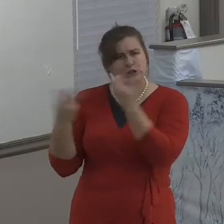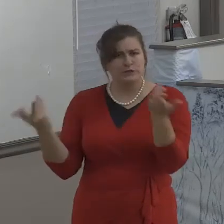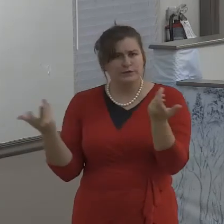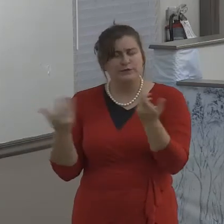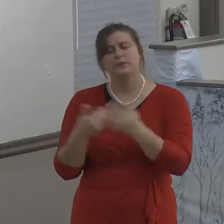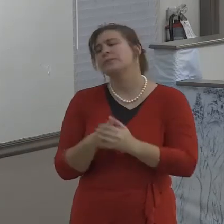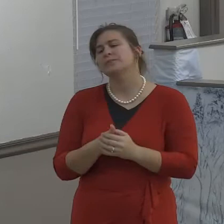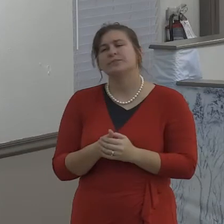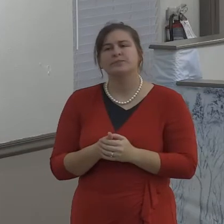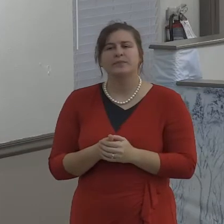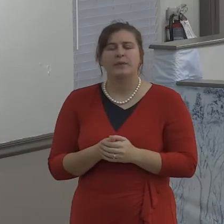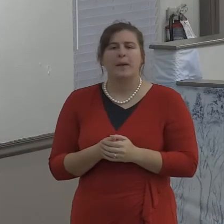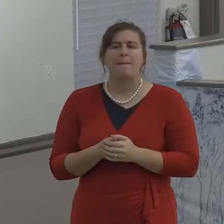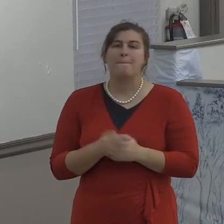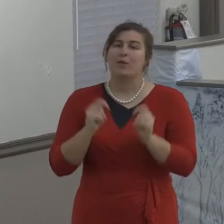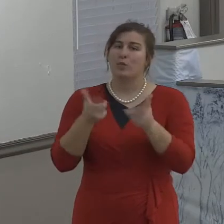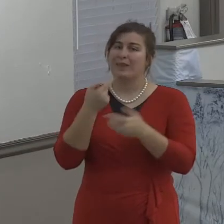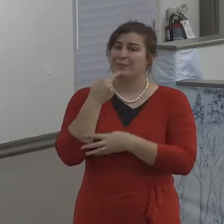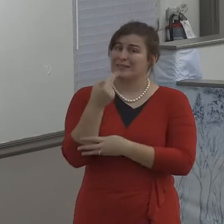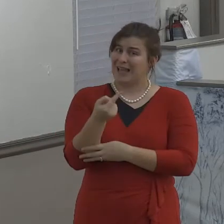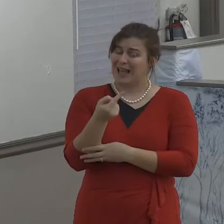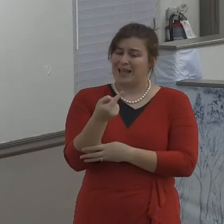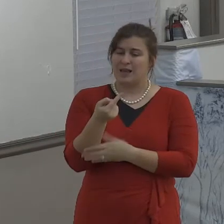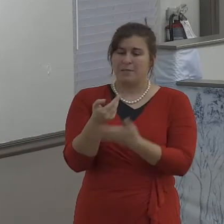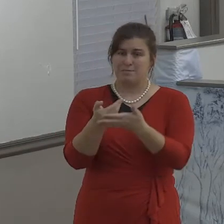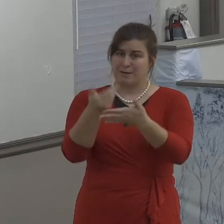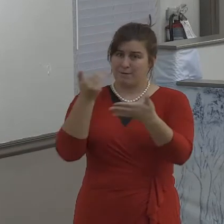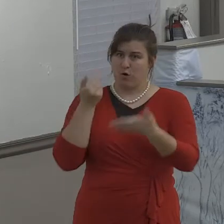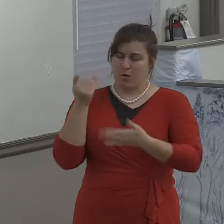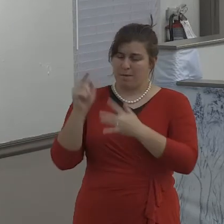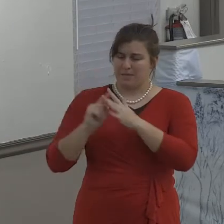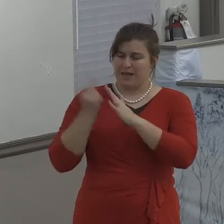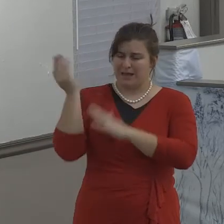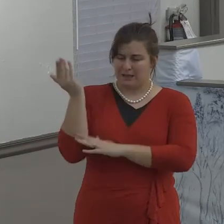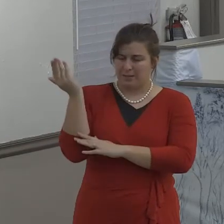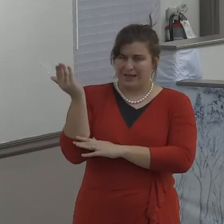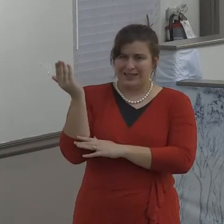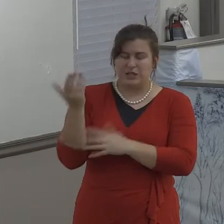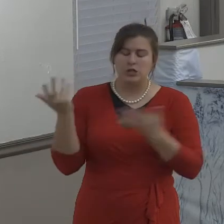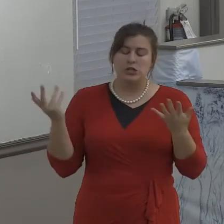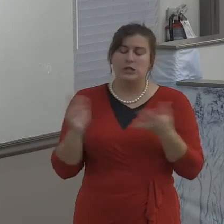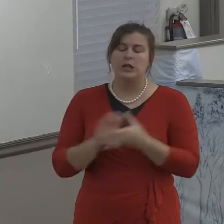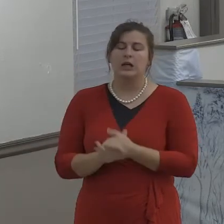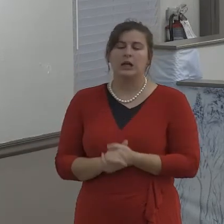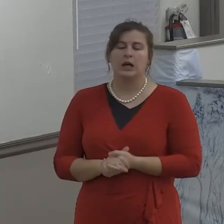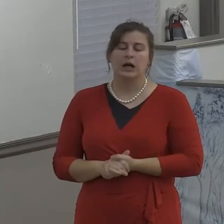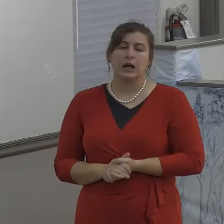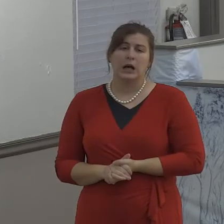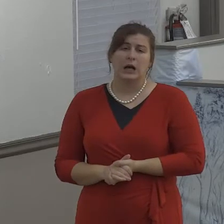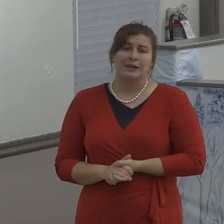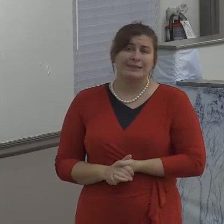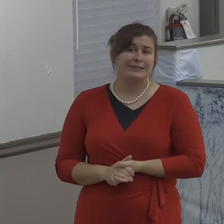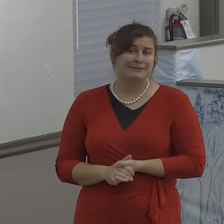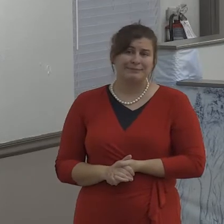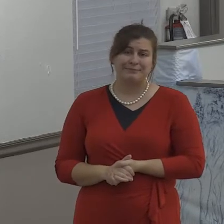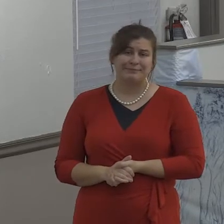difficult and they're choices, and they're difficult choices sometimes because we're dealing with our old sinful flesh.